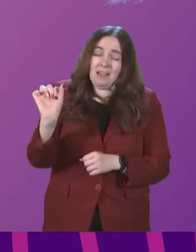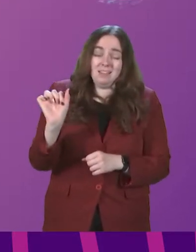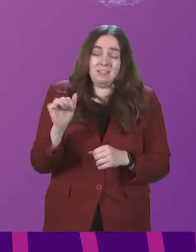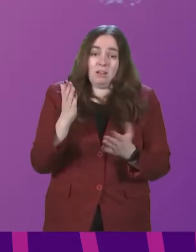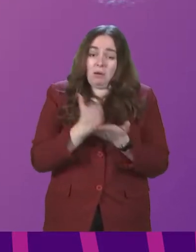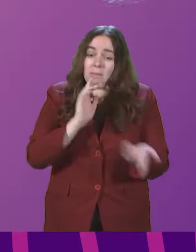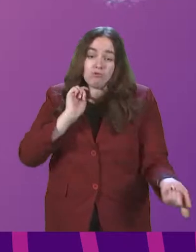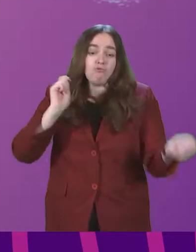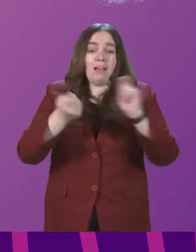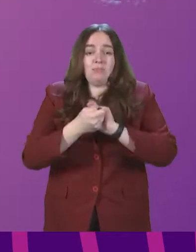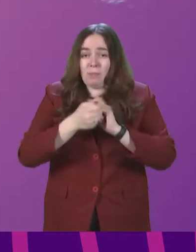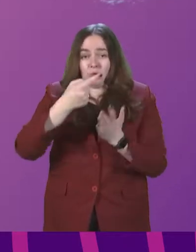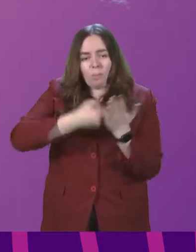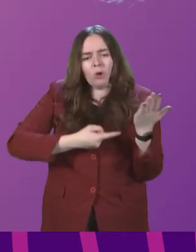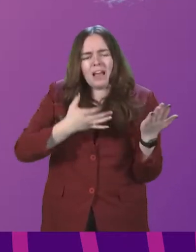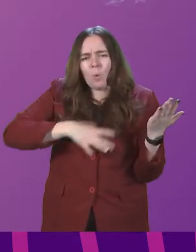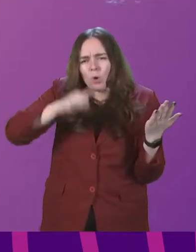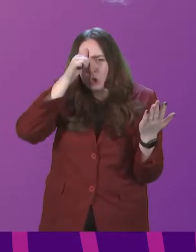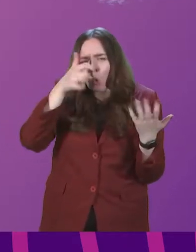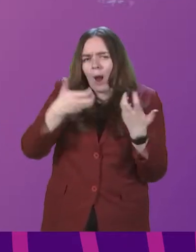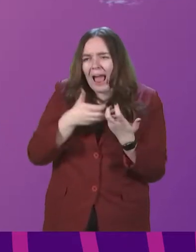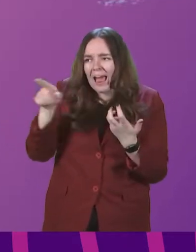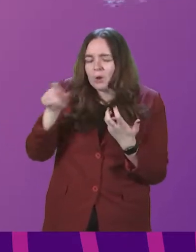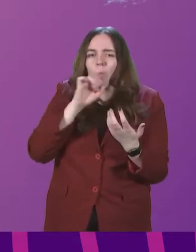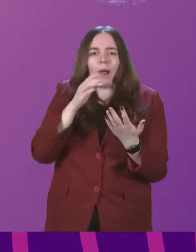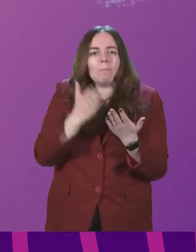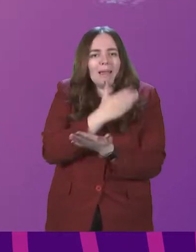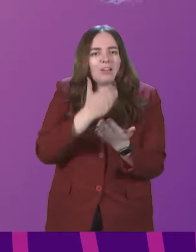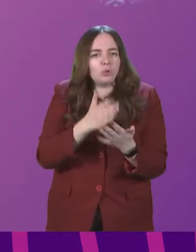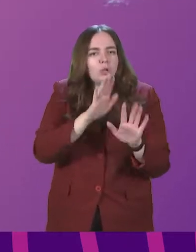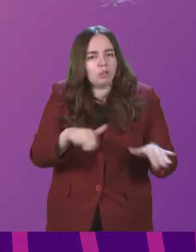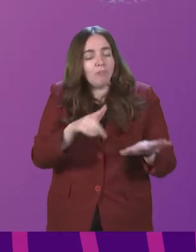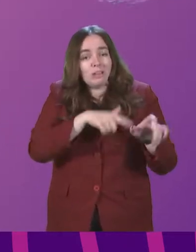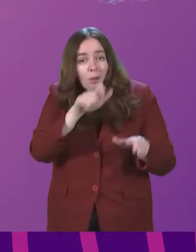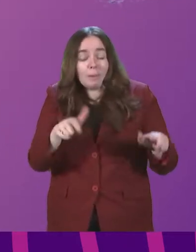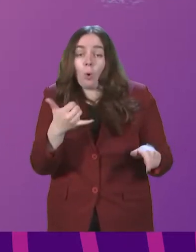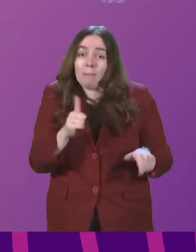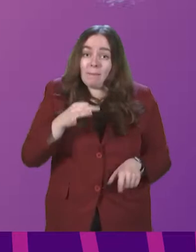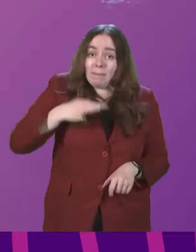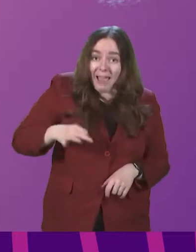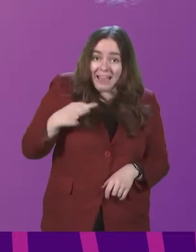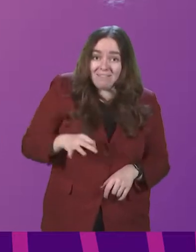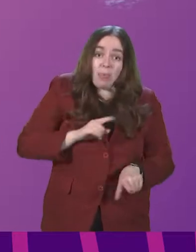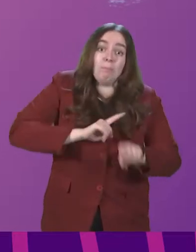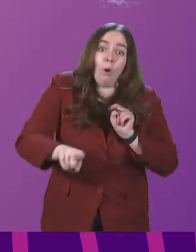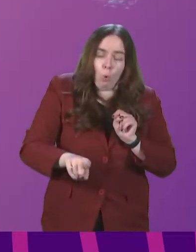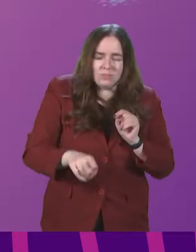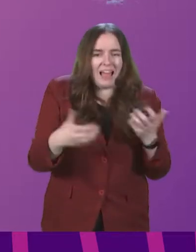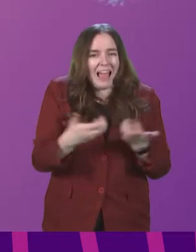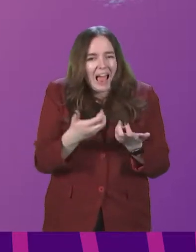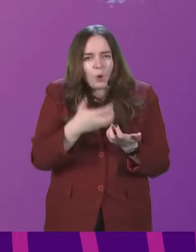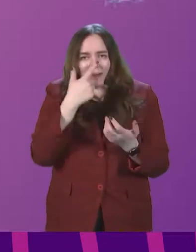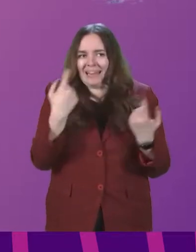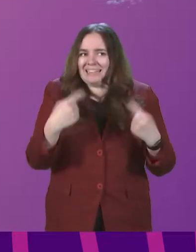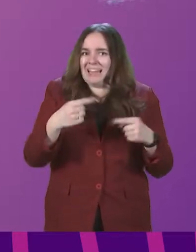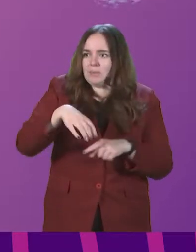transformational policy. I want to know how the Minister will ensure that children and young people who might benefit the most get their entitlement